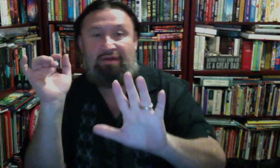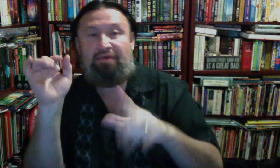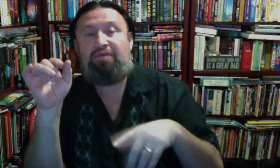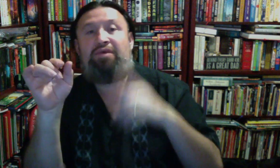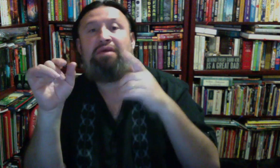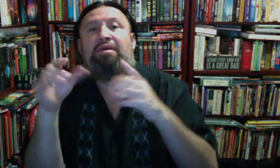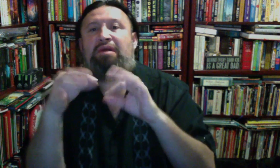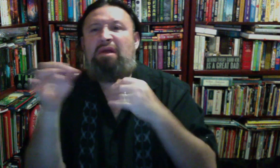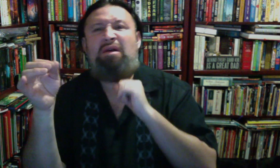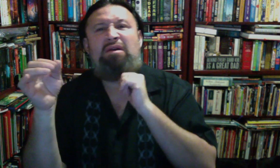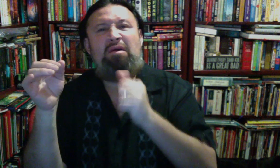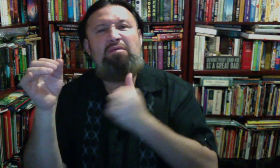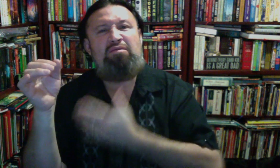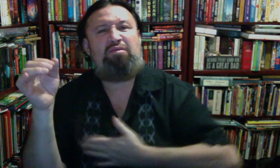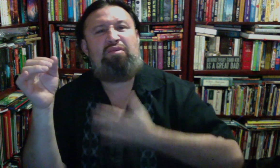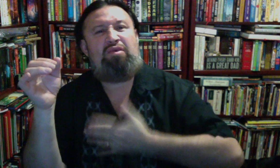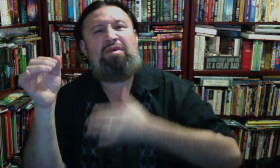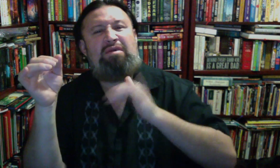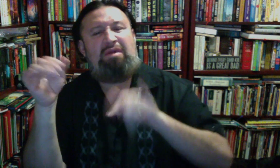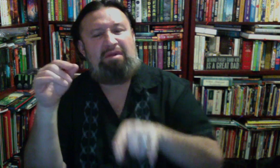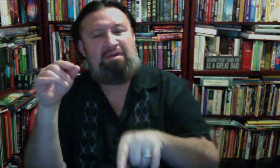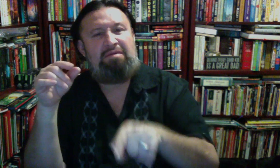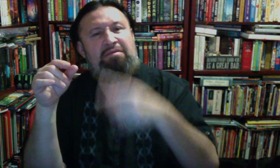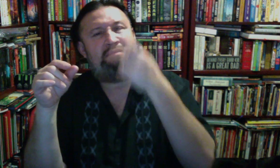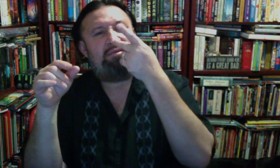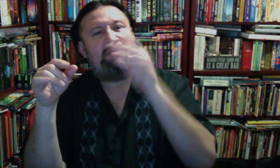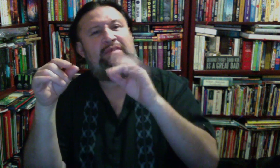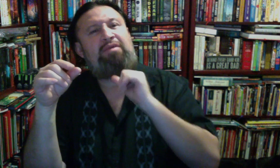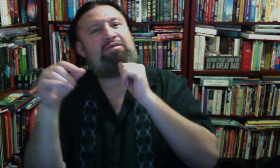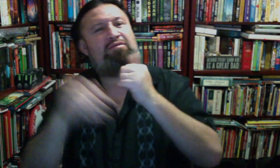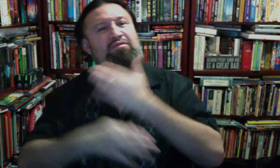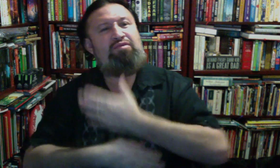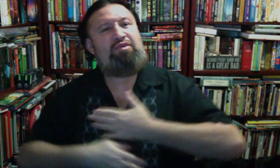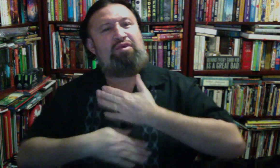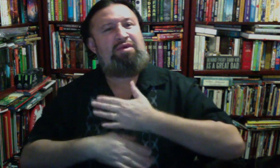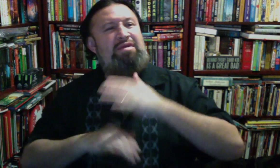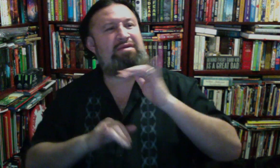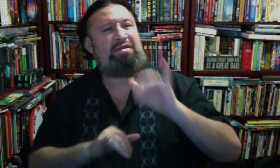Should I pop up this in the middle? No, pop up to the top right. Okay.